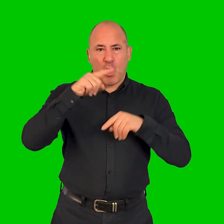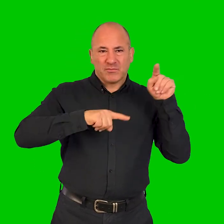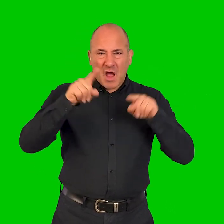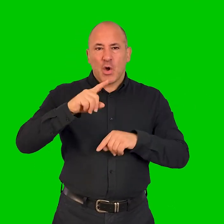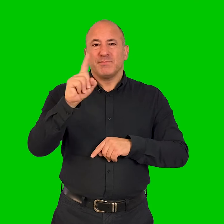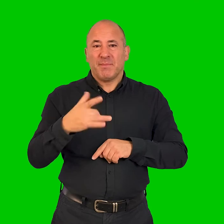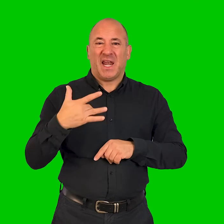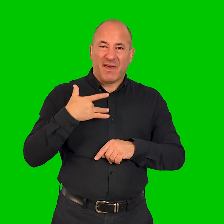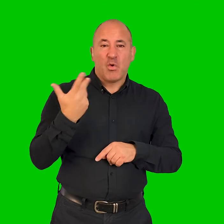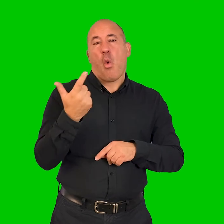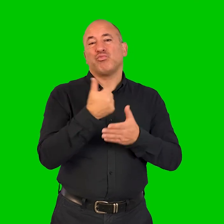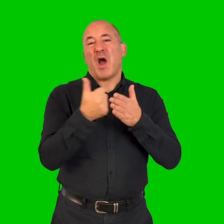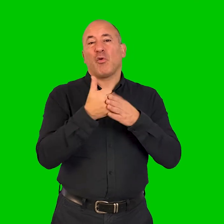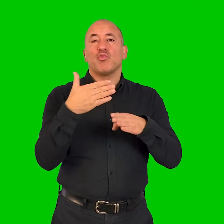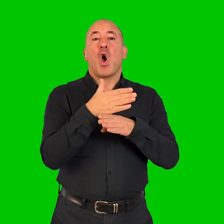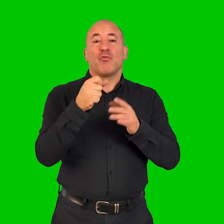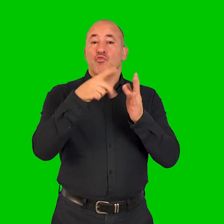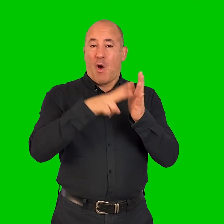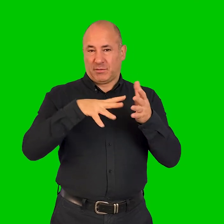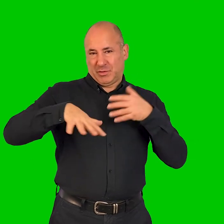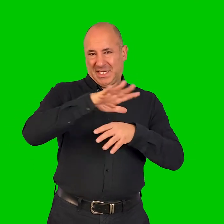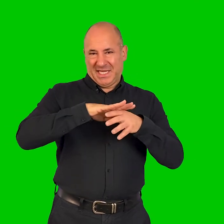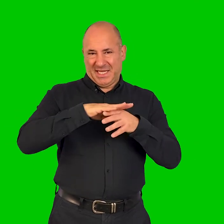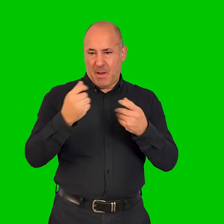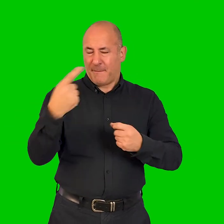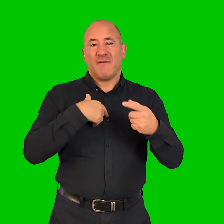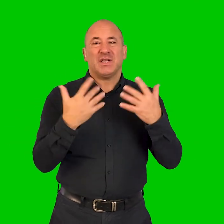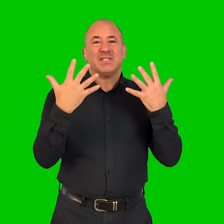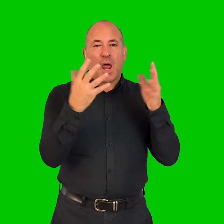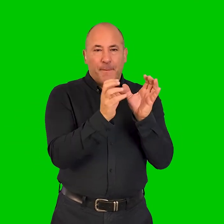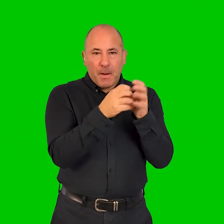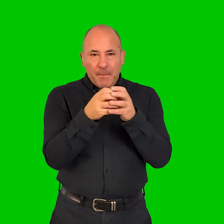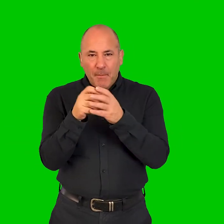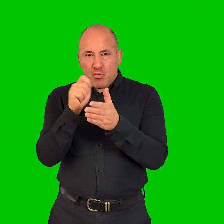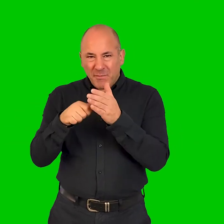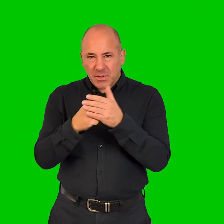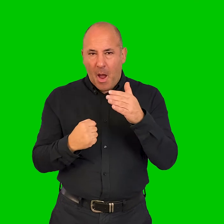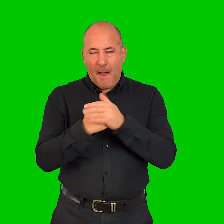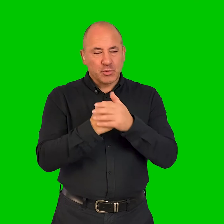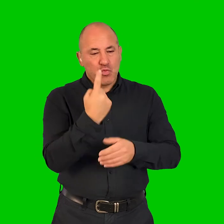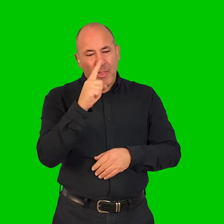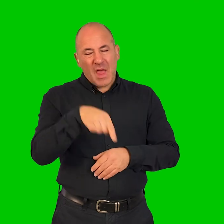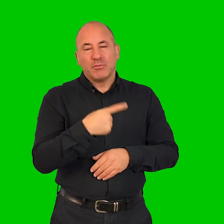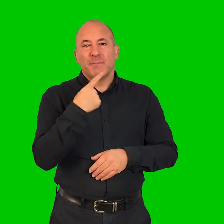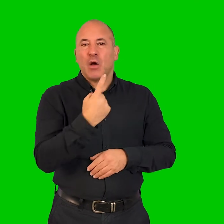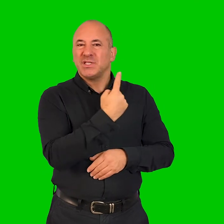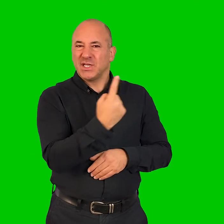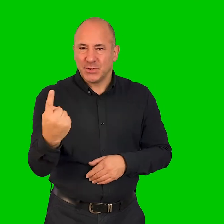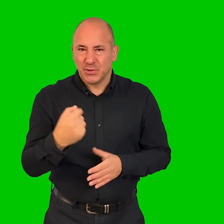the Coventry postcode to apply for 10 micro-commissions of up to about £1,000 each. We had a huge amount of very